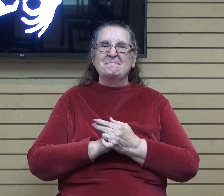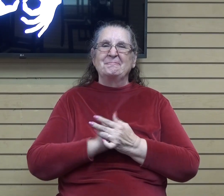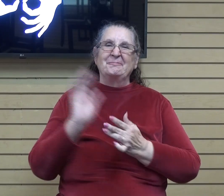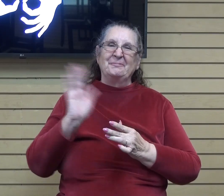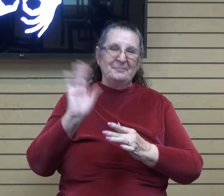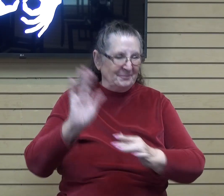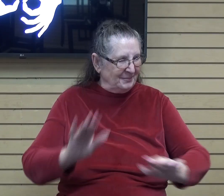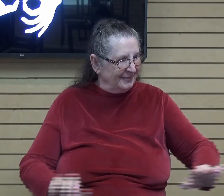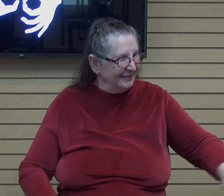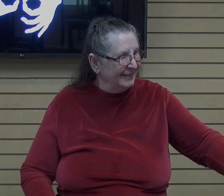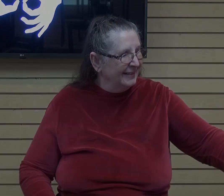Amen. Amen.